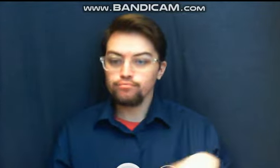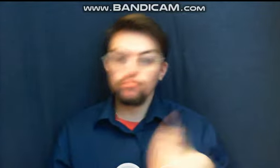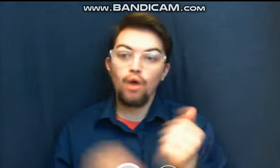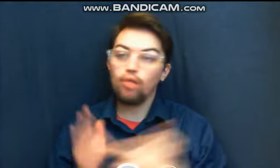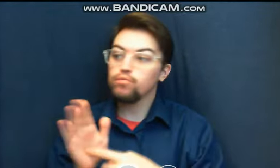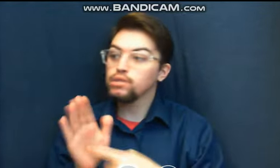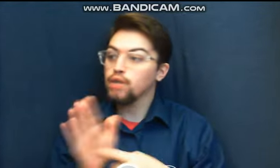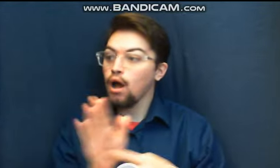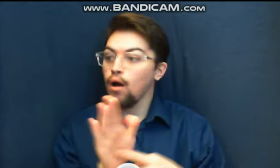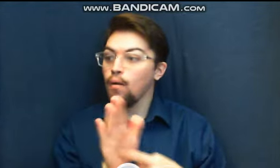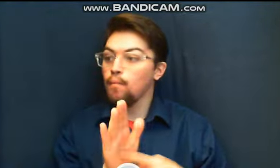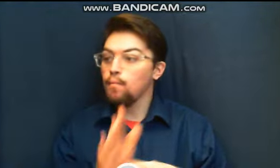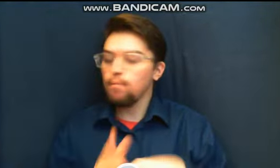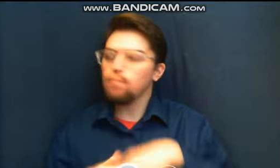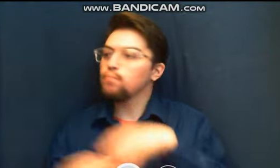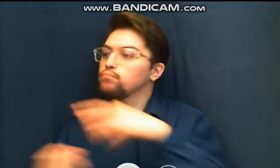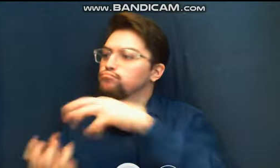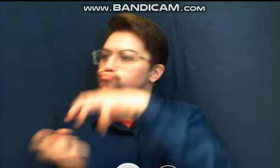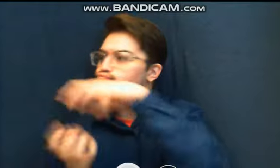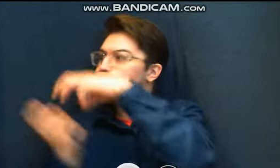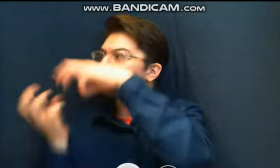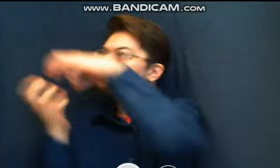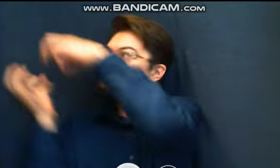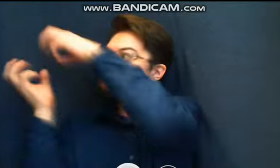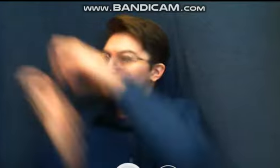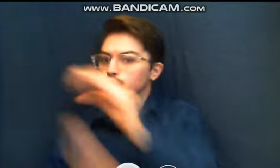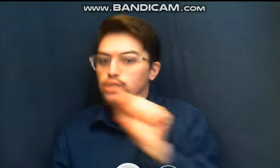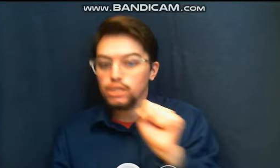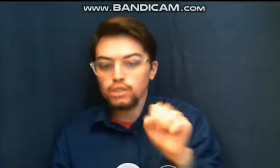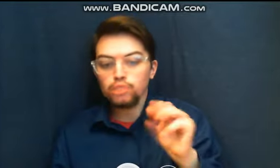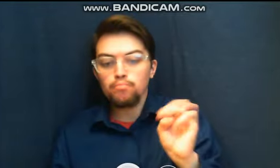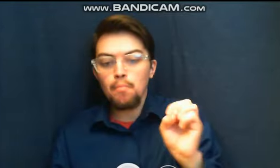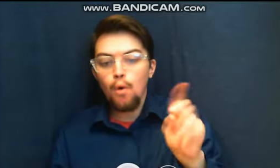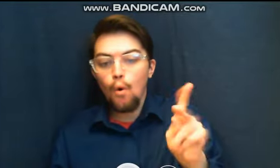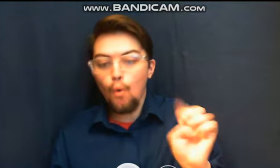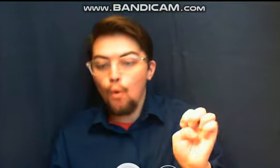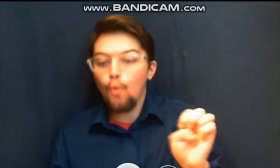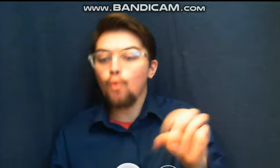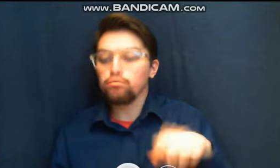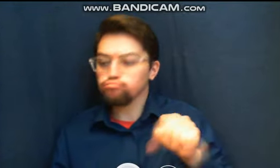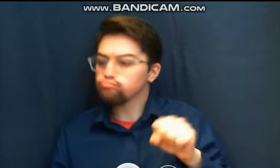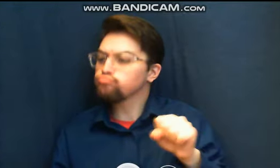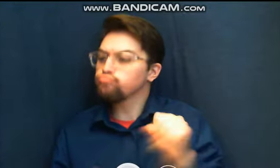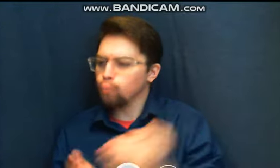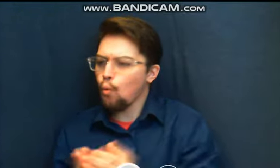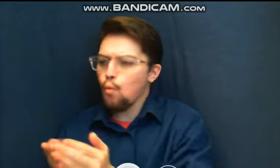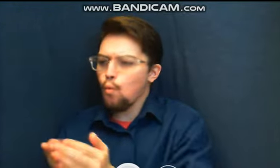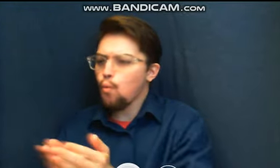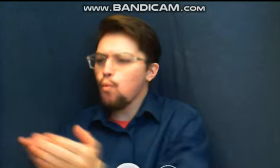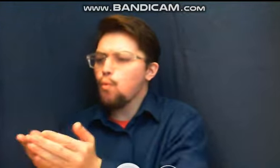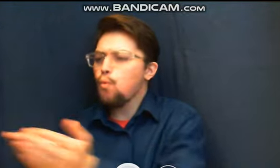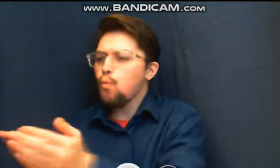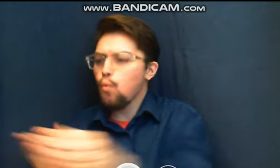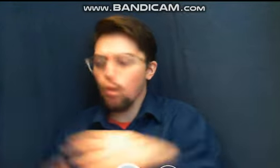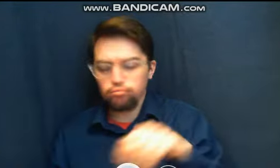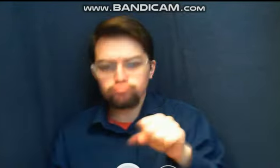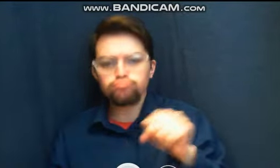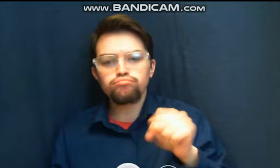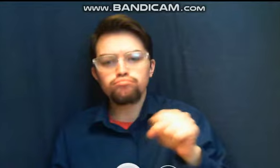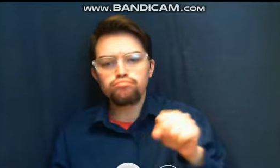and the floor, the floor, on the lighthouse